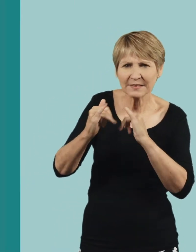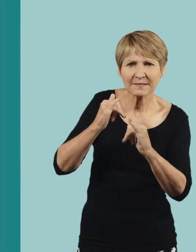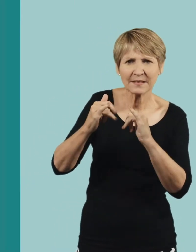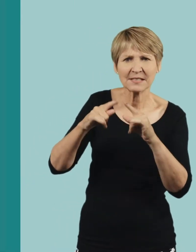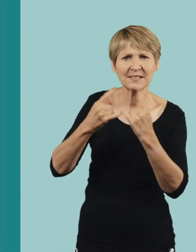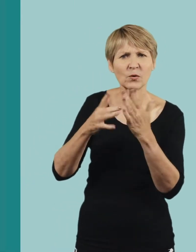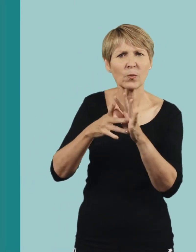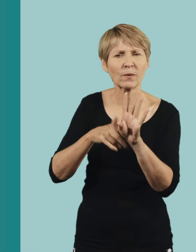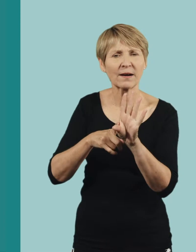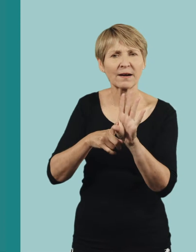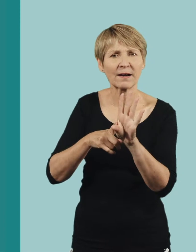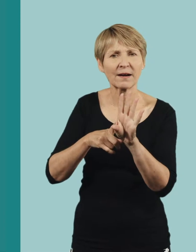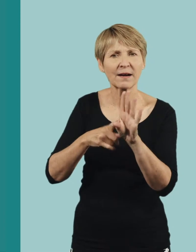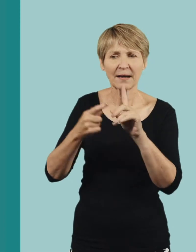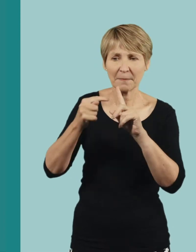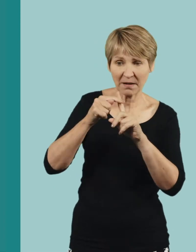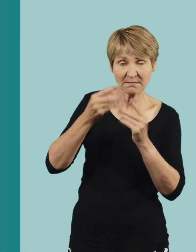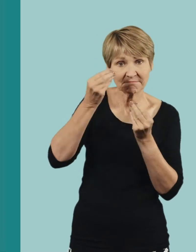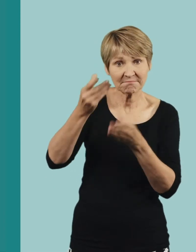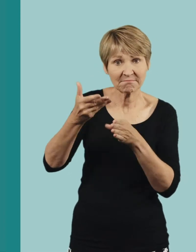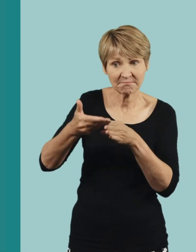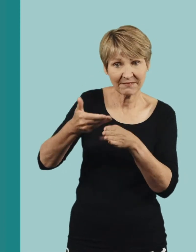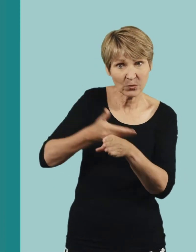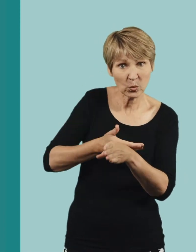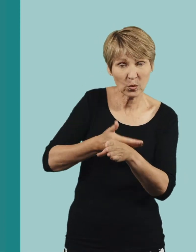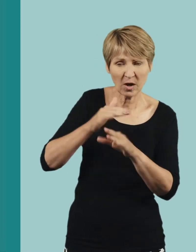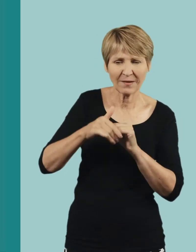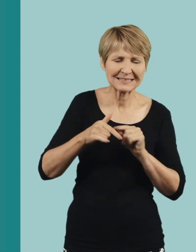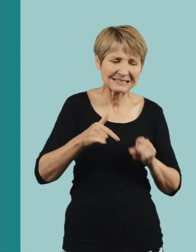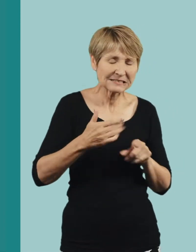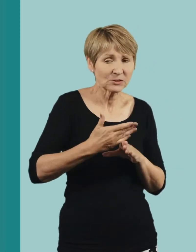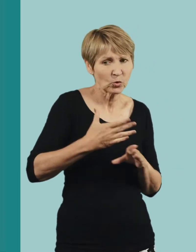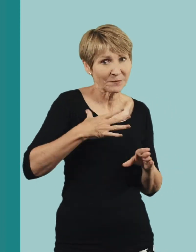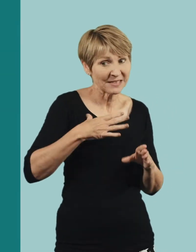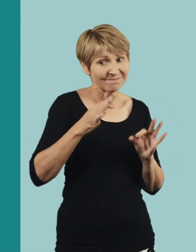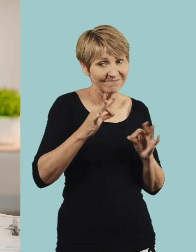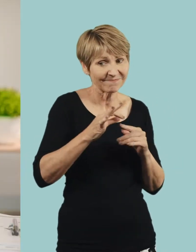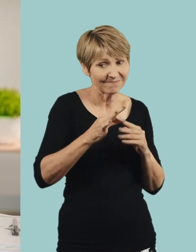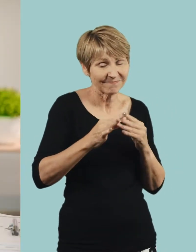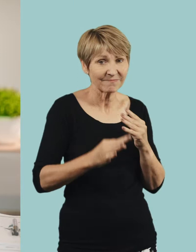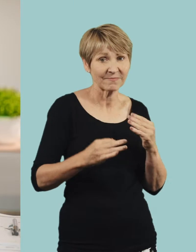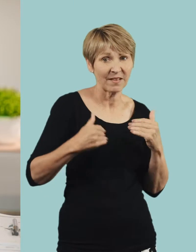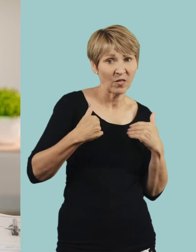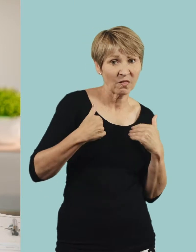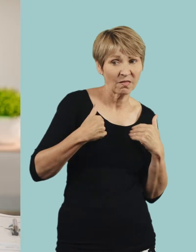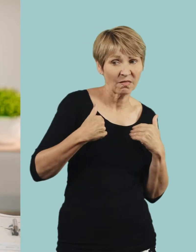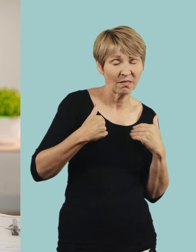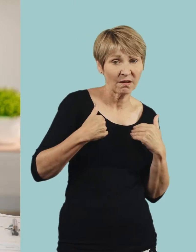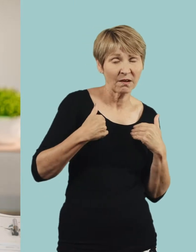advance about any medical or physical requirements and ensure that they are job related only. If you do conduct a standard